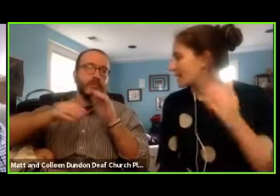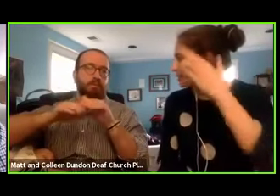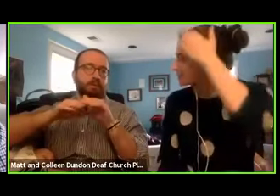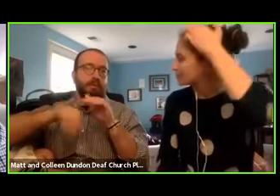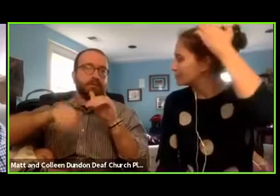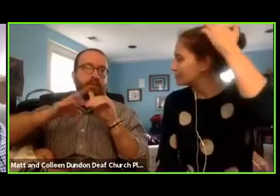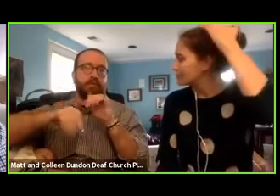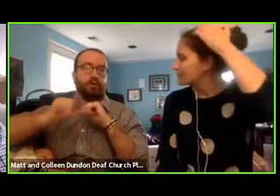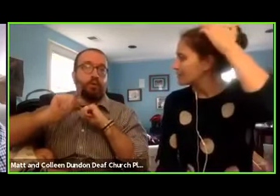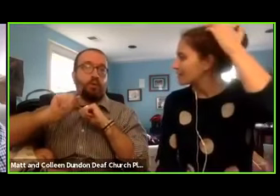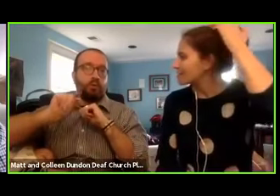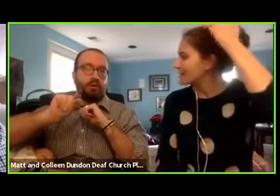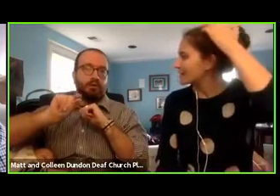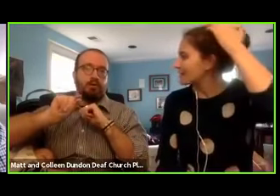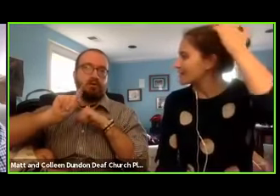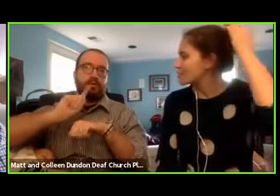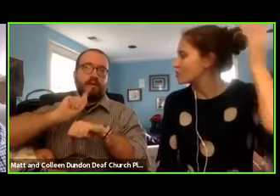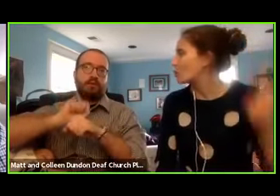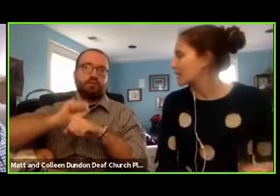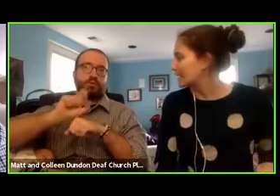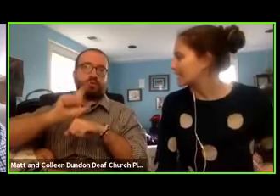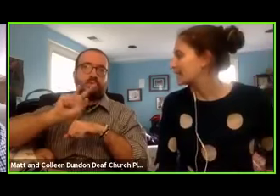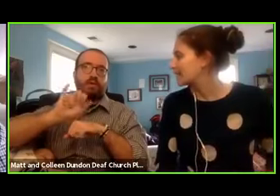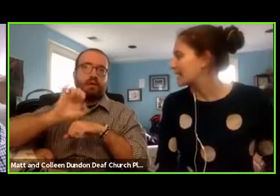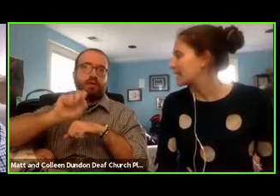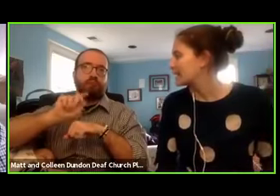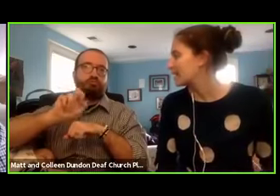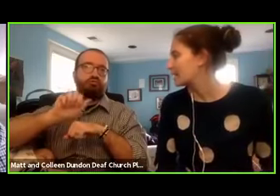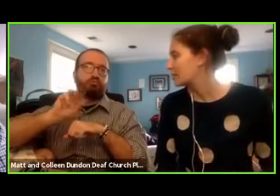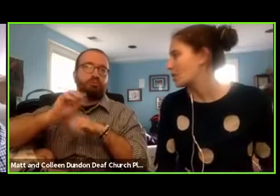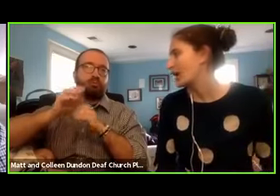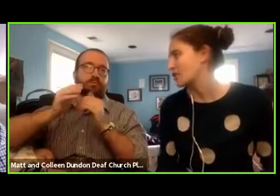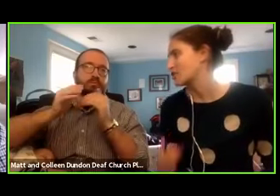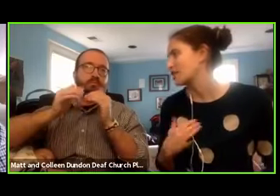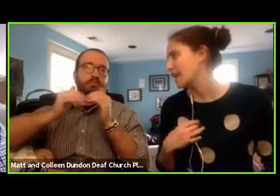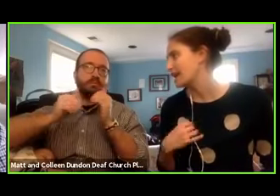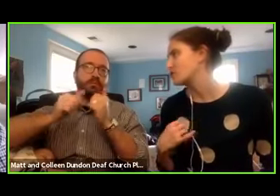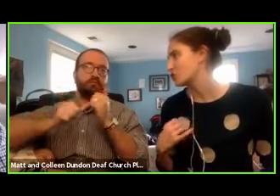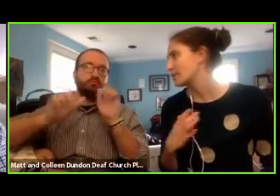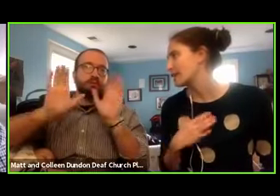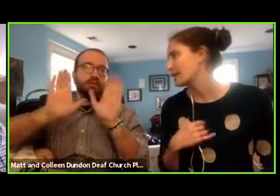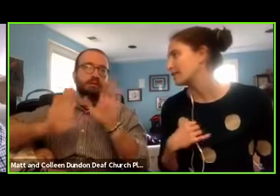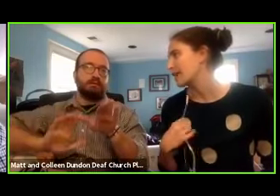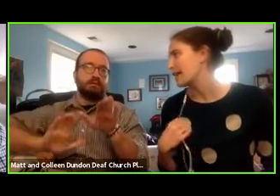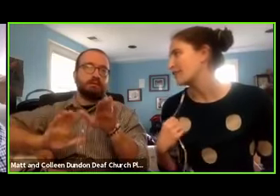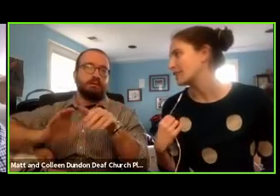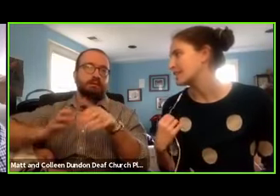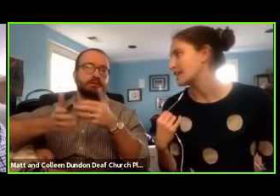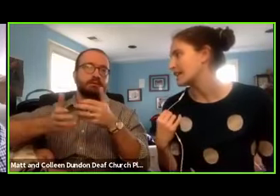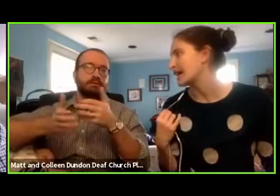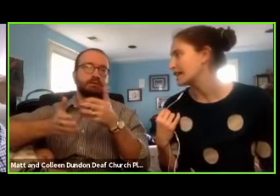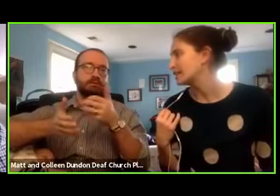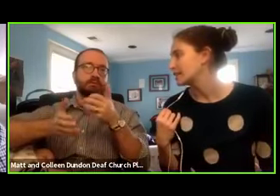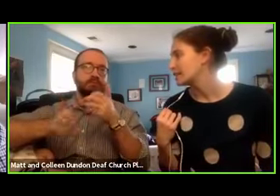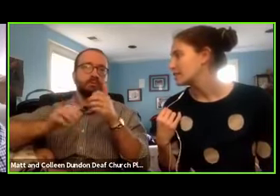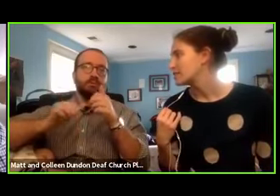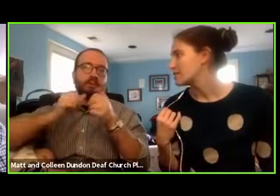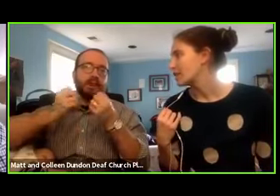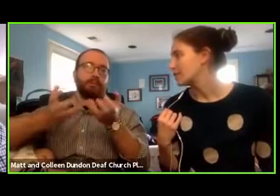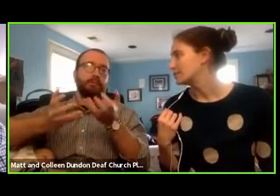I've found about, I would say less than 20 that, um, are actually live streaming every Sunday.